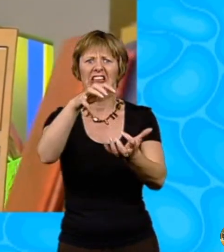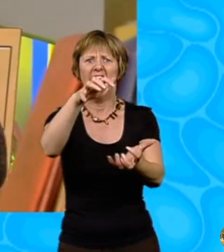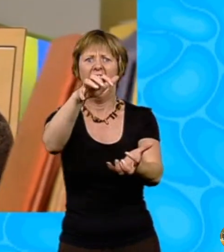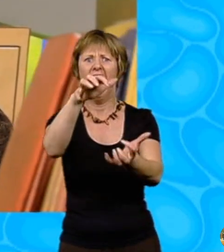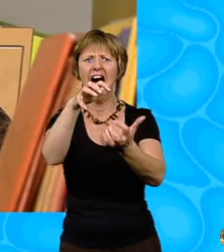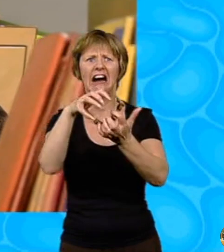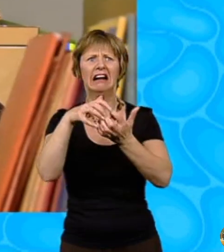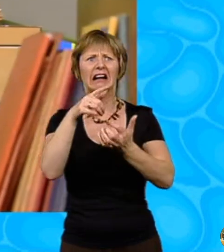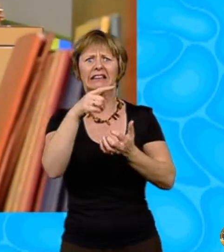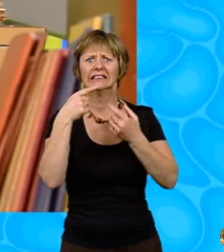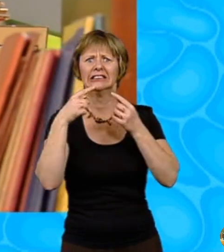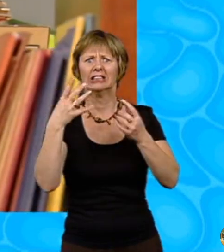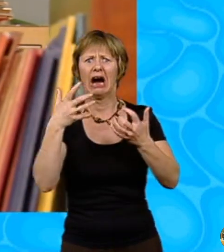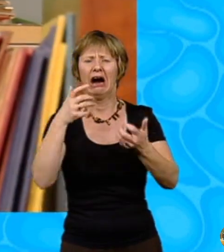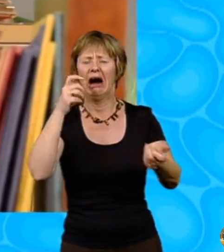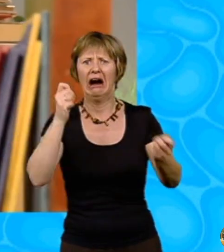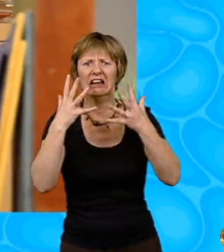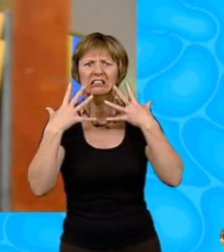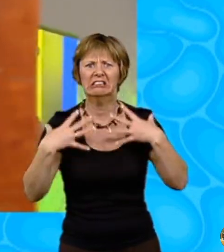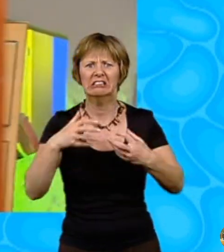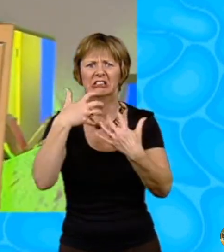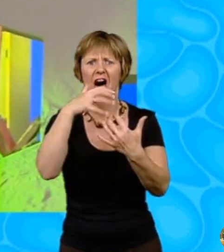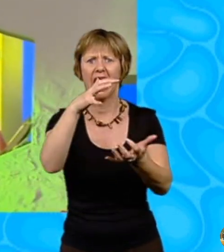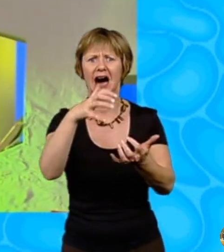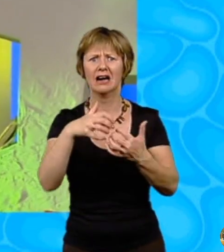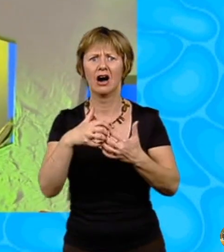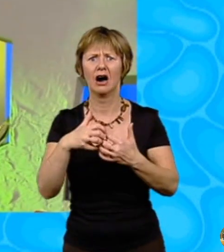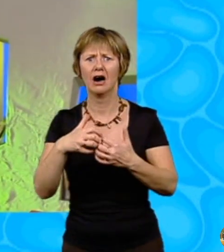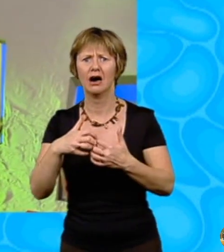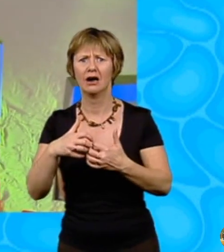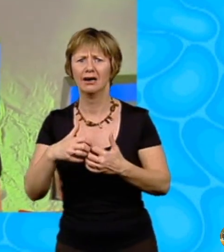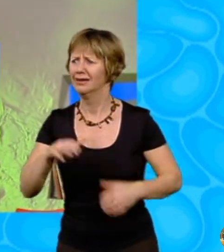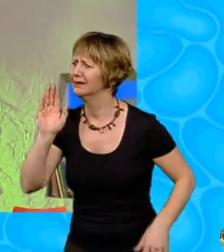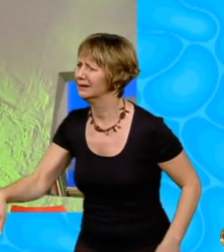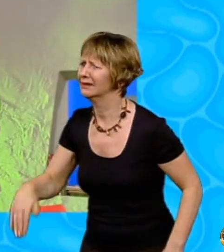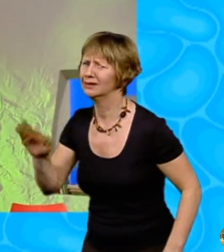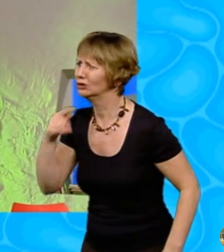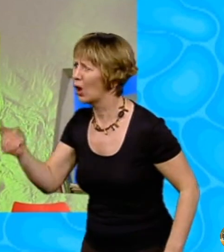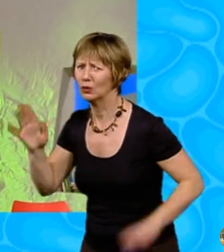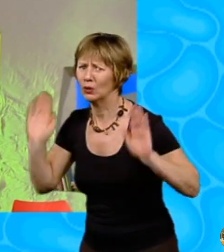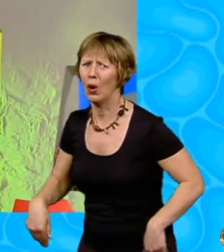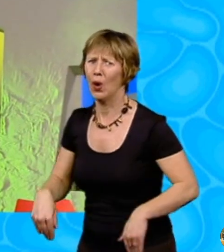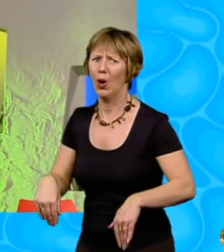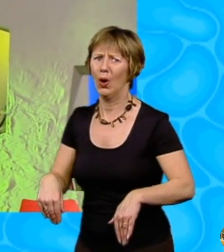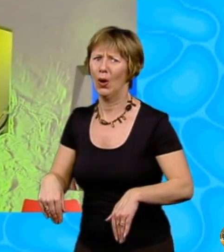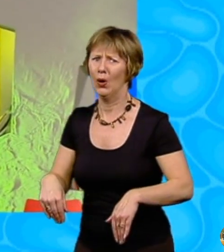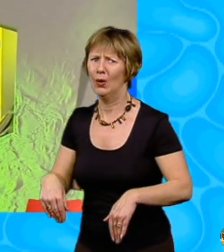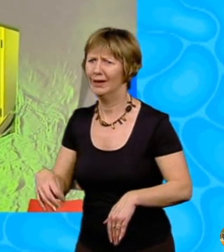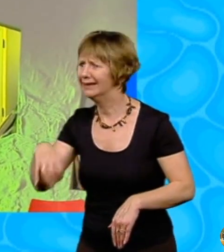turned into a dragon. Mira, we've warned you not to give her any crisps, Nicole snapped. This is what